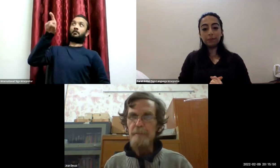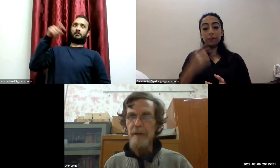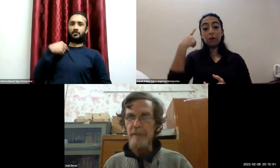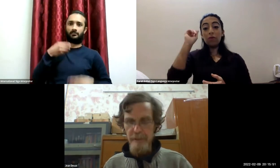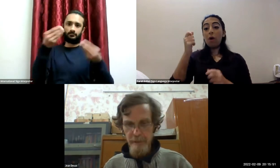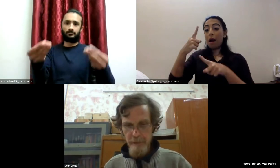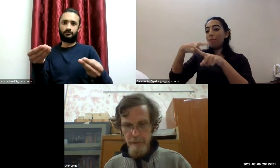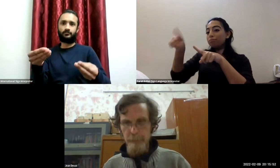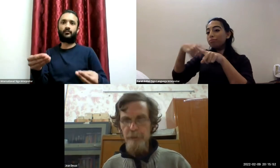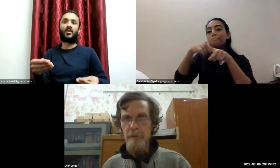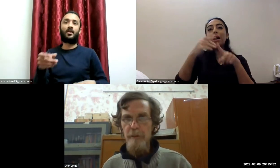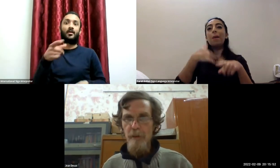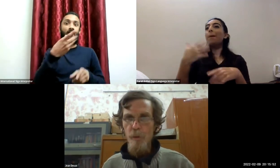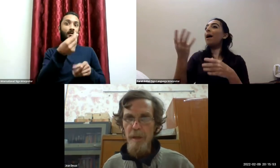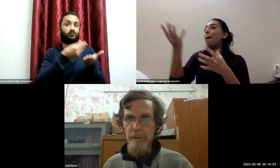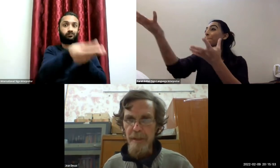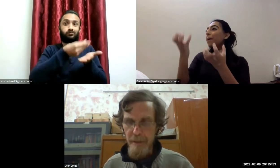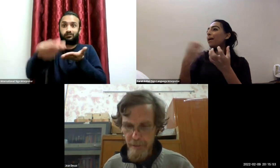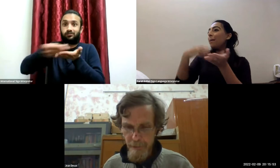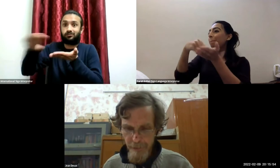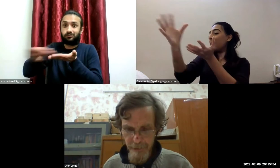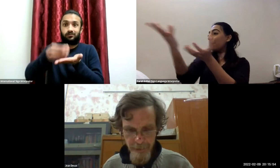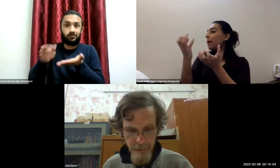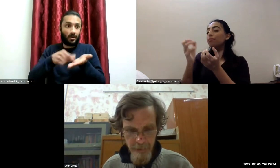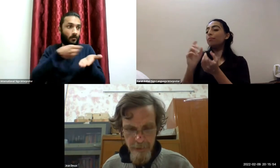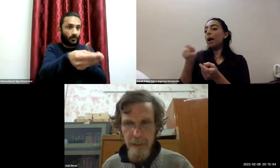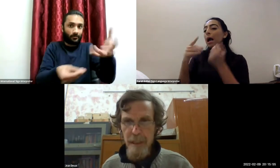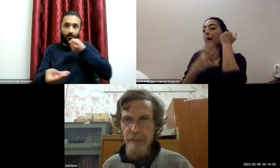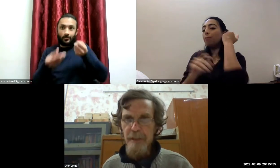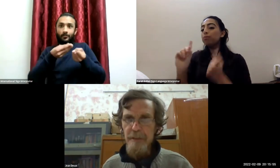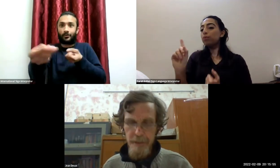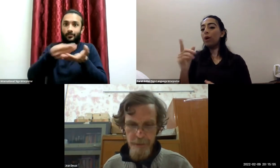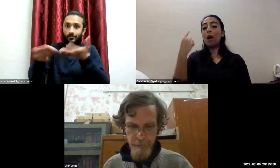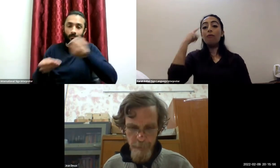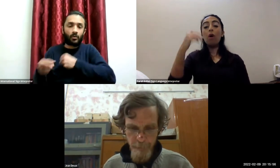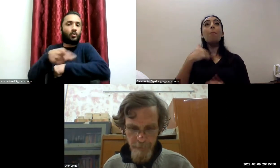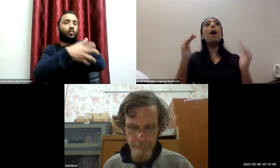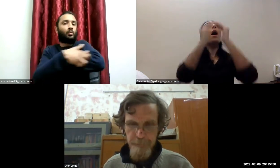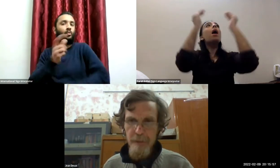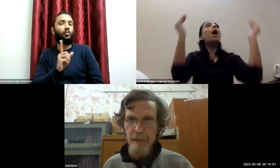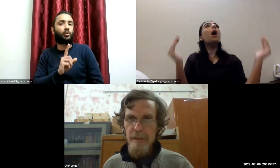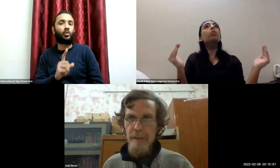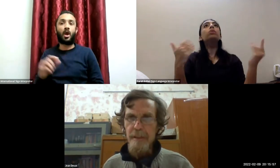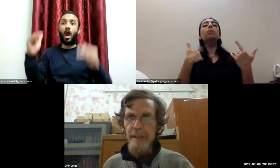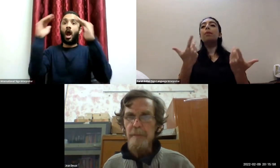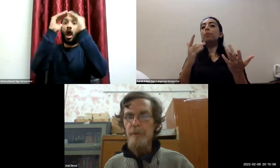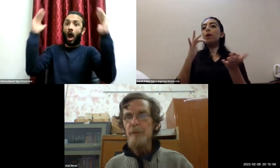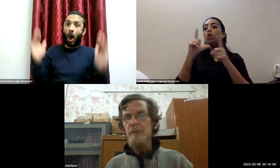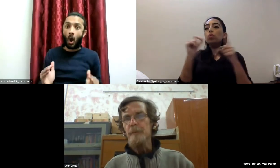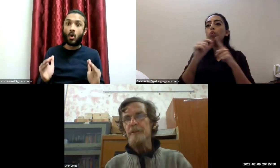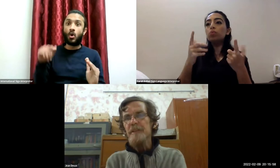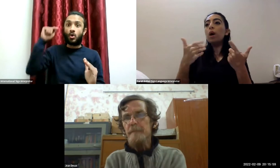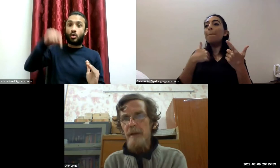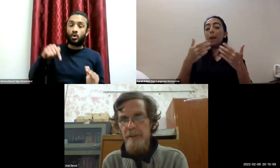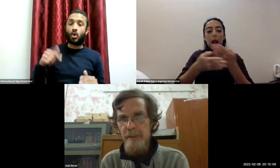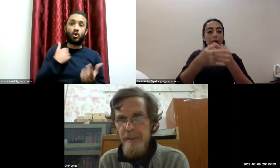purchasing power but on well-being on the living conditions of people in that approach